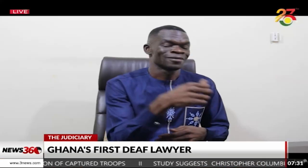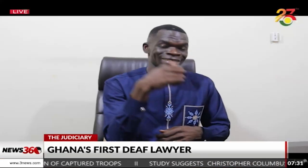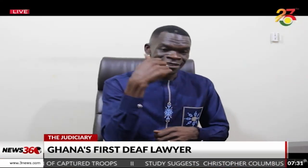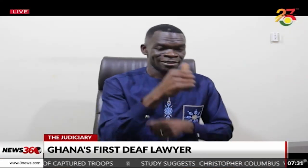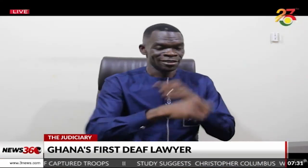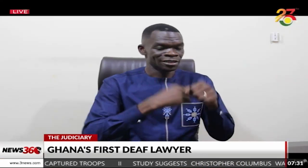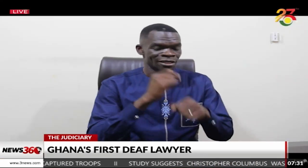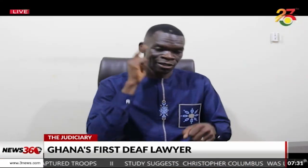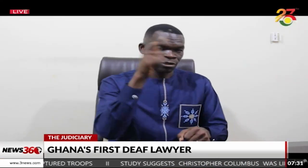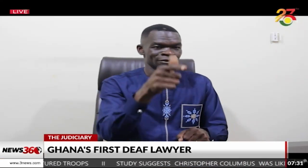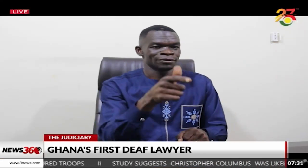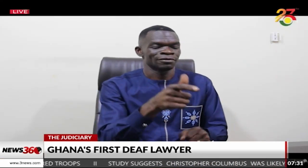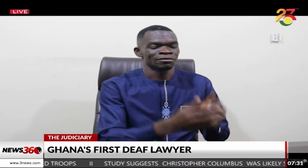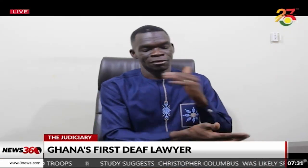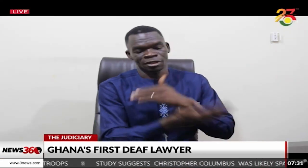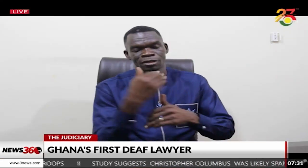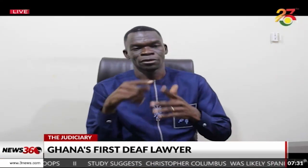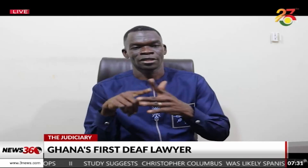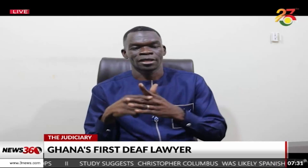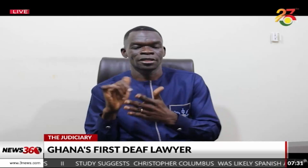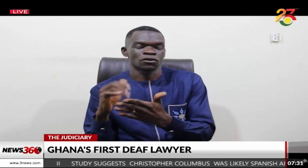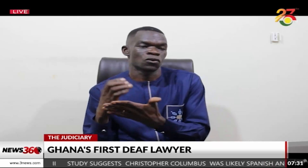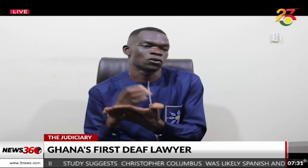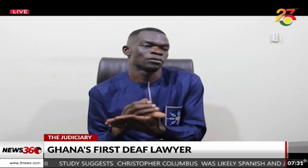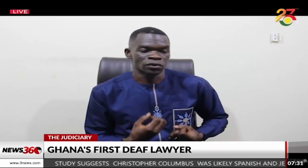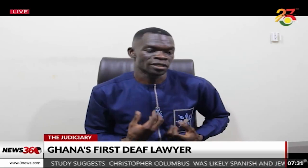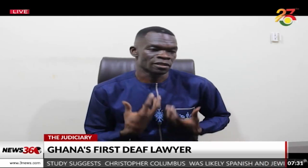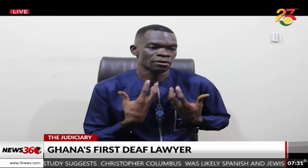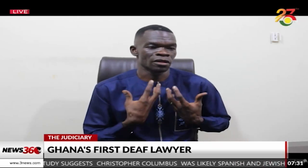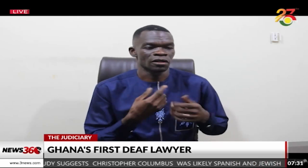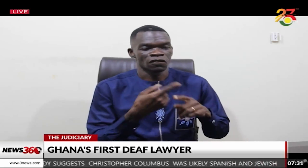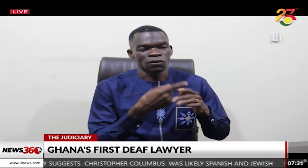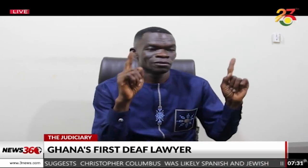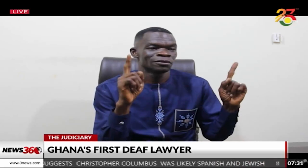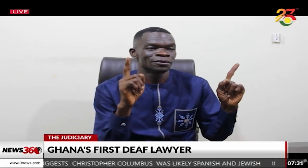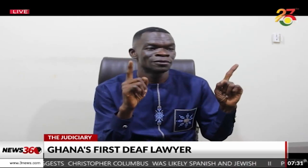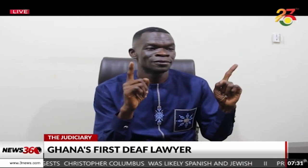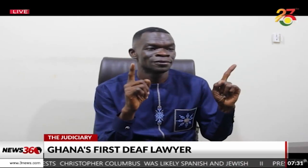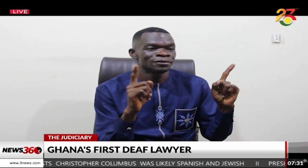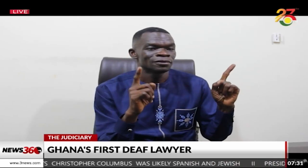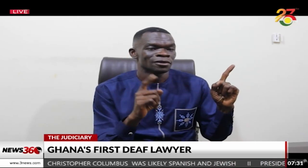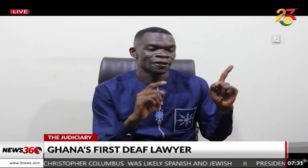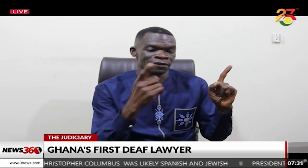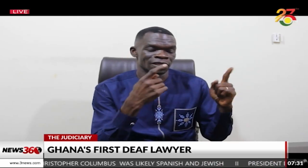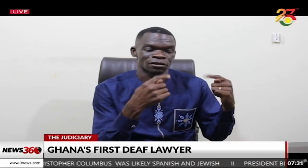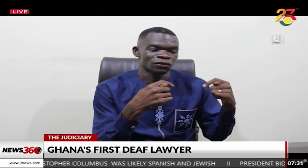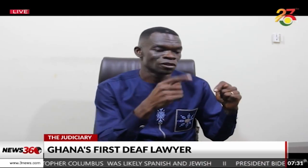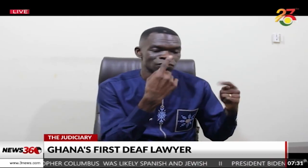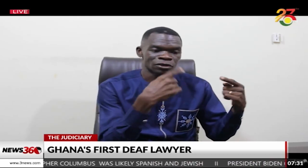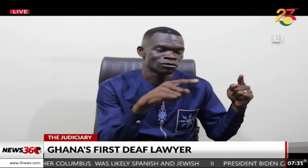went to UK and then got my LLB, came back, I was more inspired. I tried my first attempt, then trust exams, and